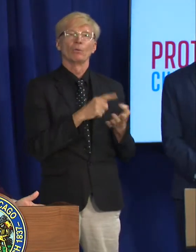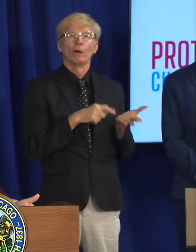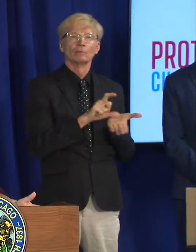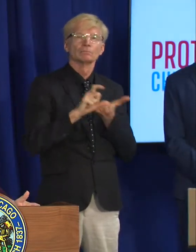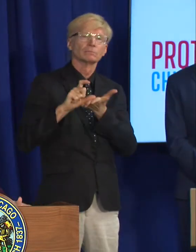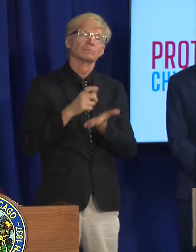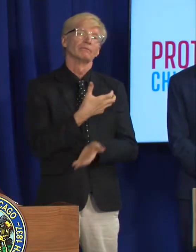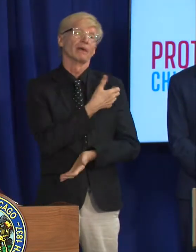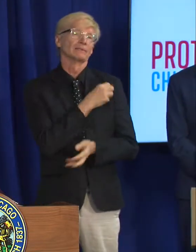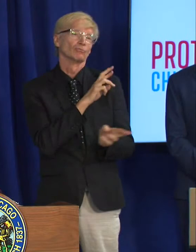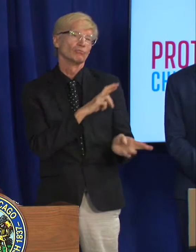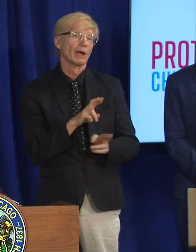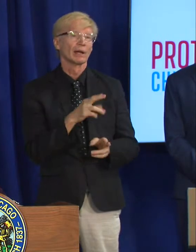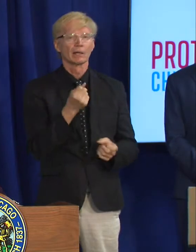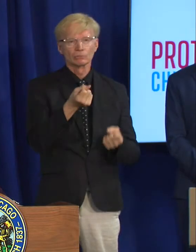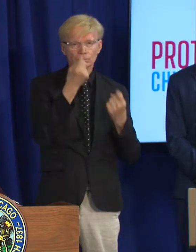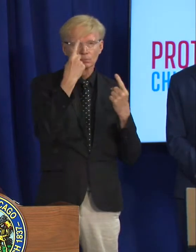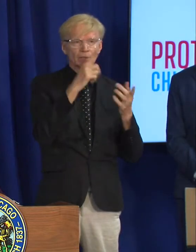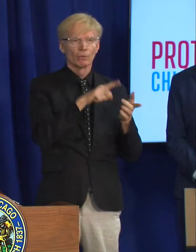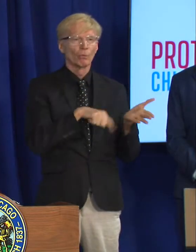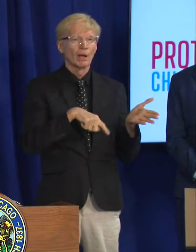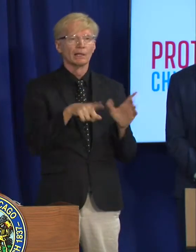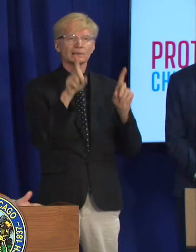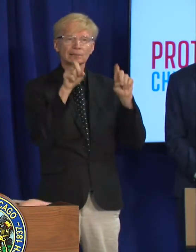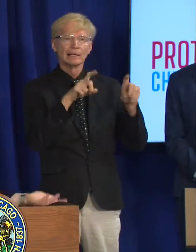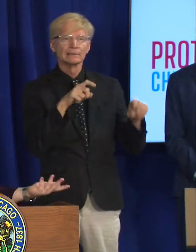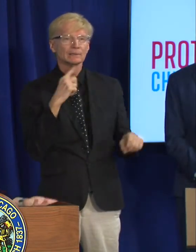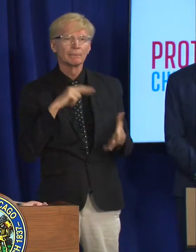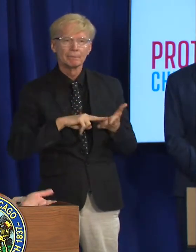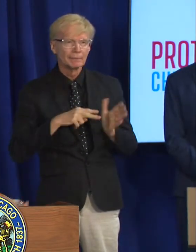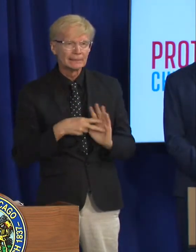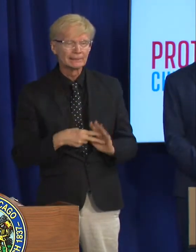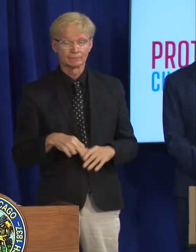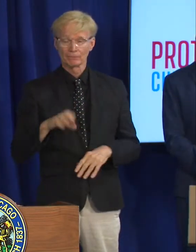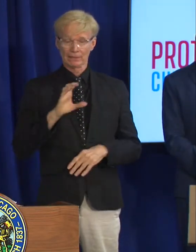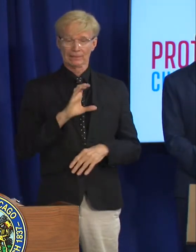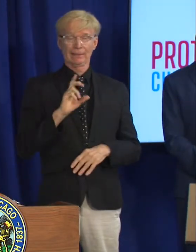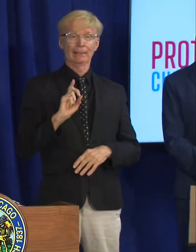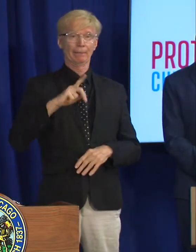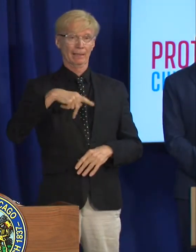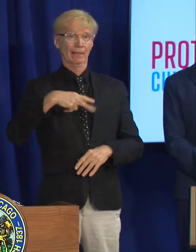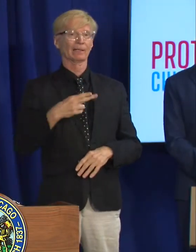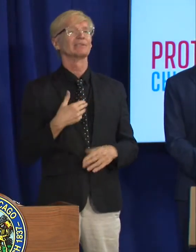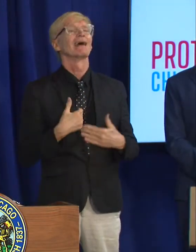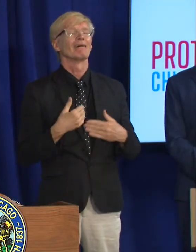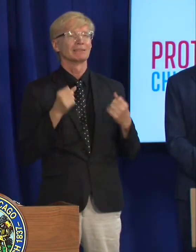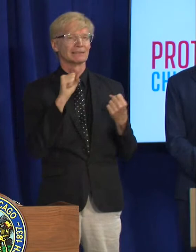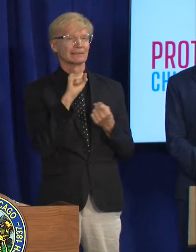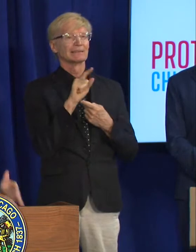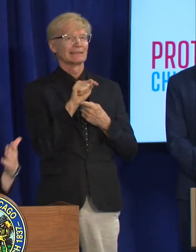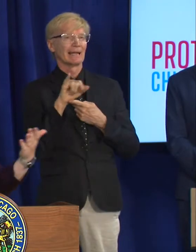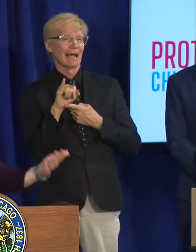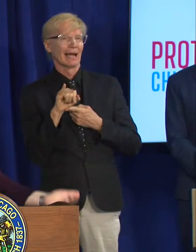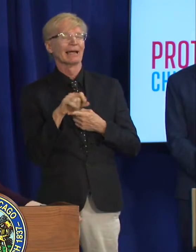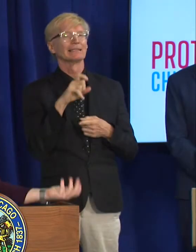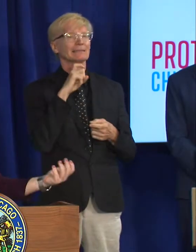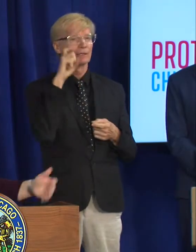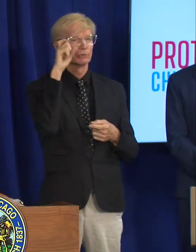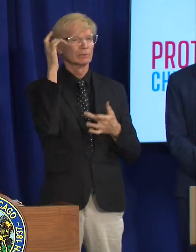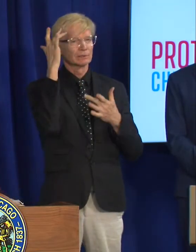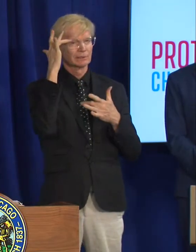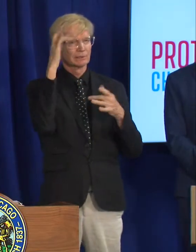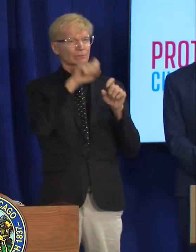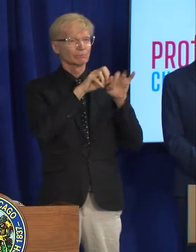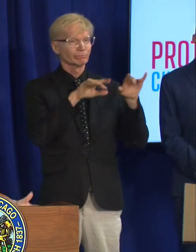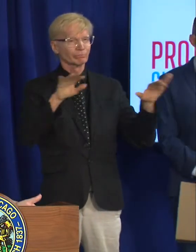the vaccines understand about testing um chicago department of public health directly operates some sti clinics and so of course our you know